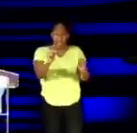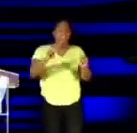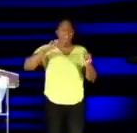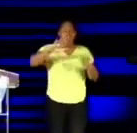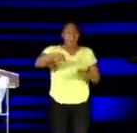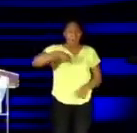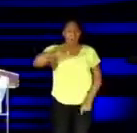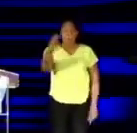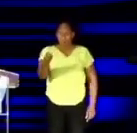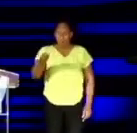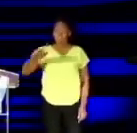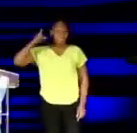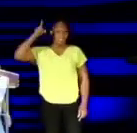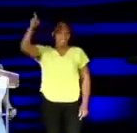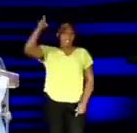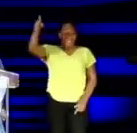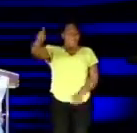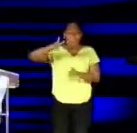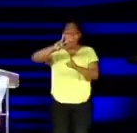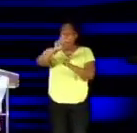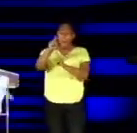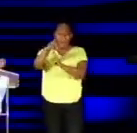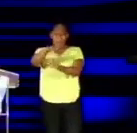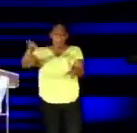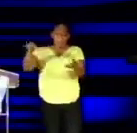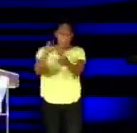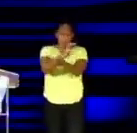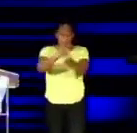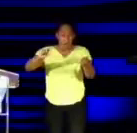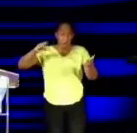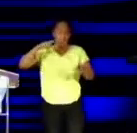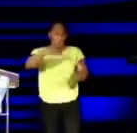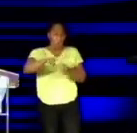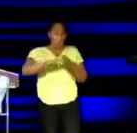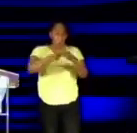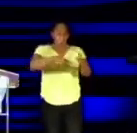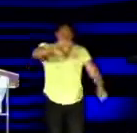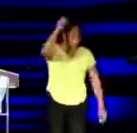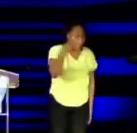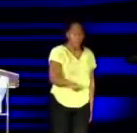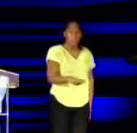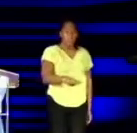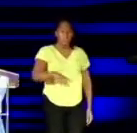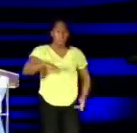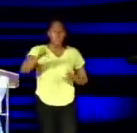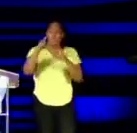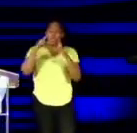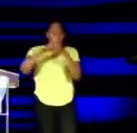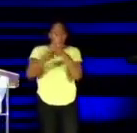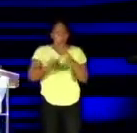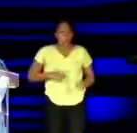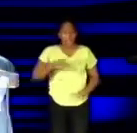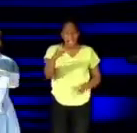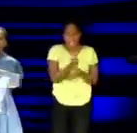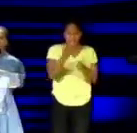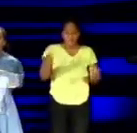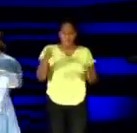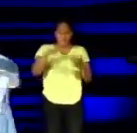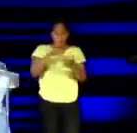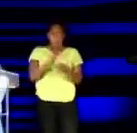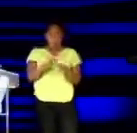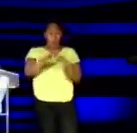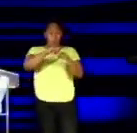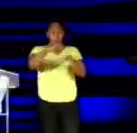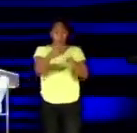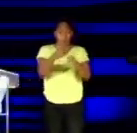is his weapon of destruction. Come on, begin rebuking every stronghold. Get up my shit. Get up my shit.